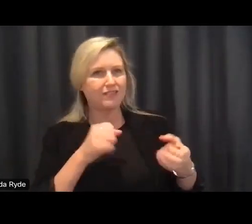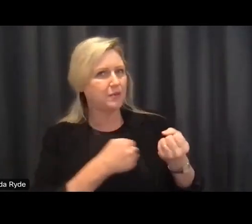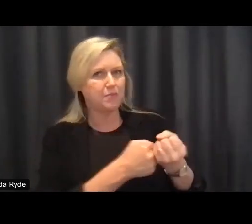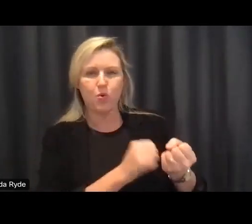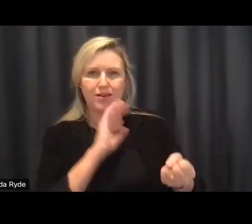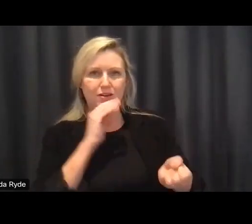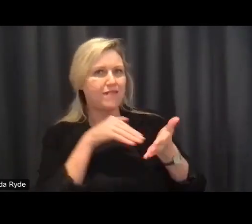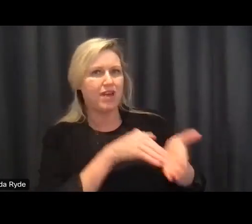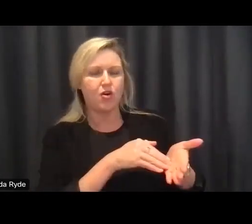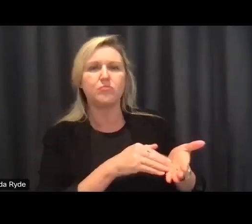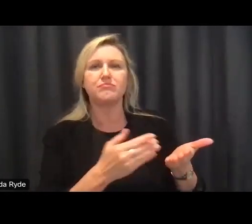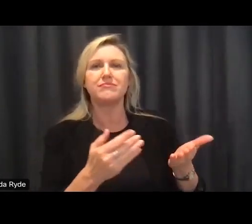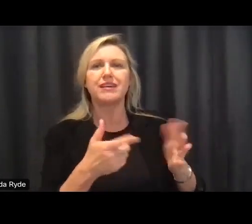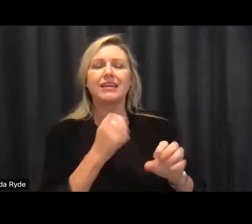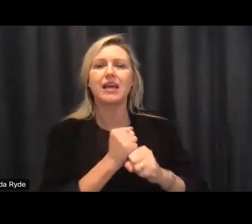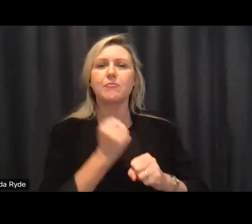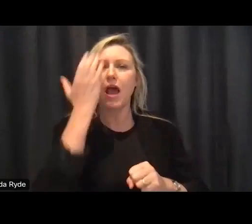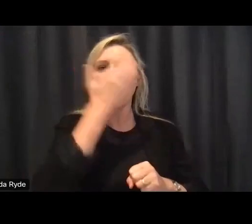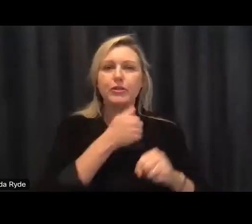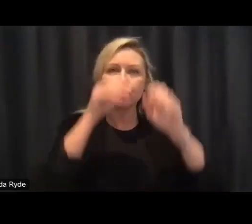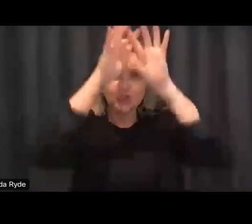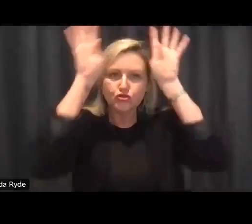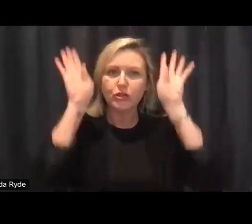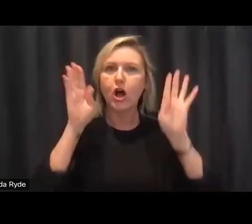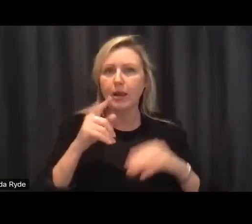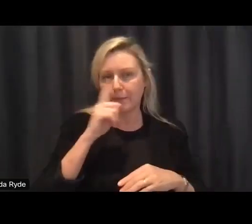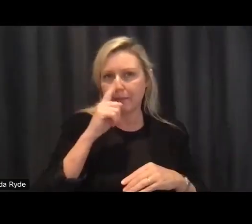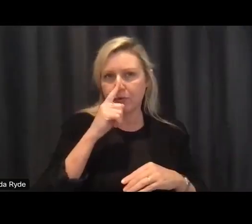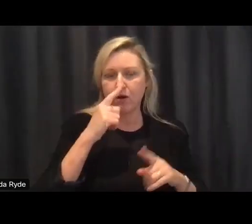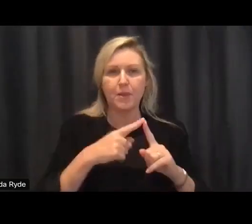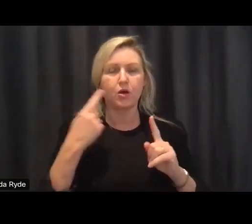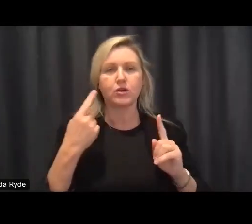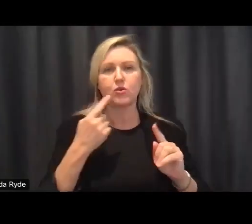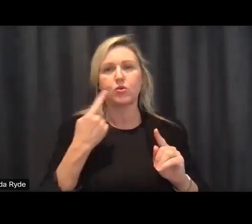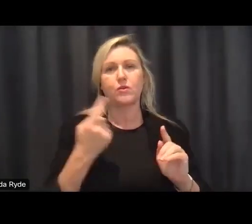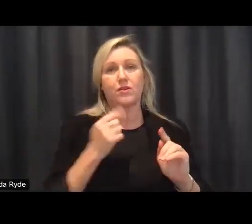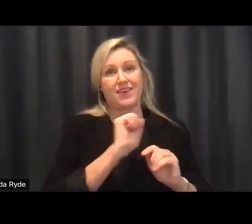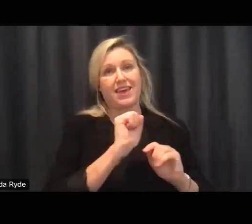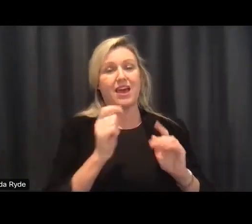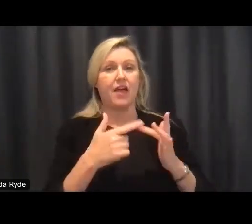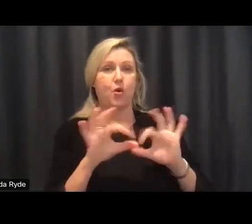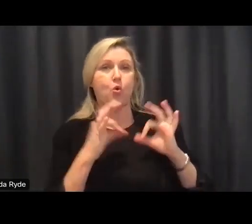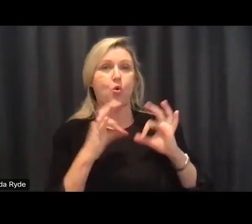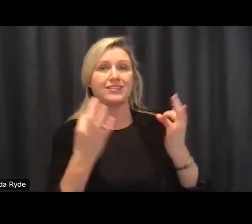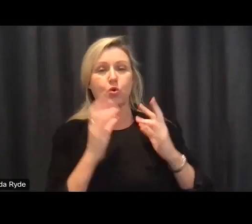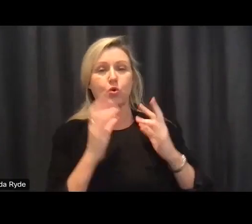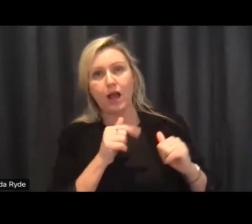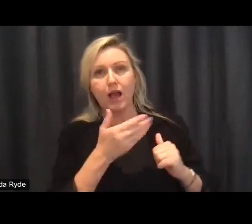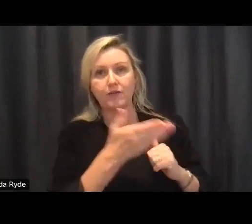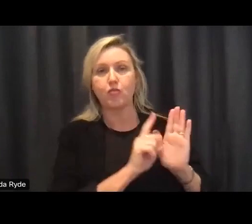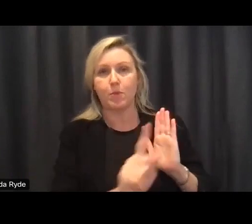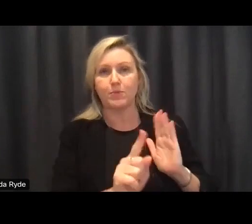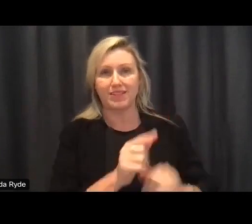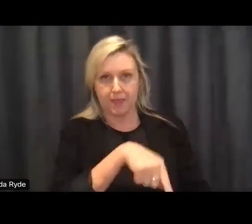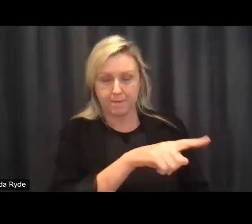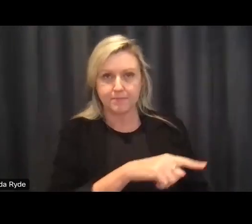with aboriginal and torres state islander peoples and their representative organizations um and with people whose